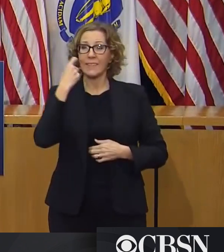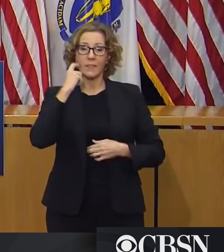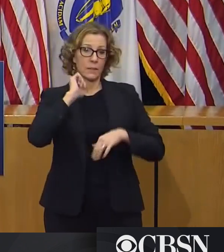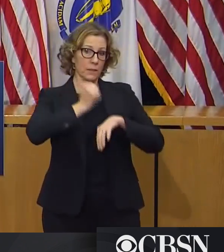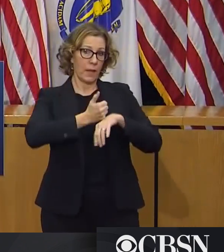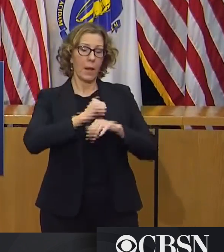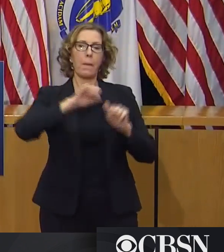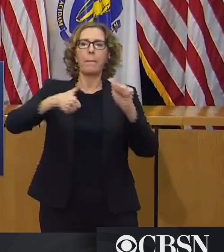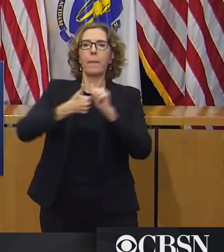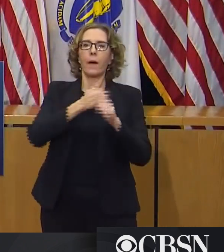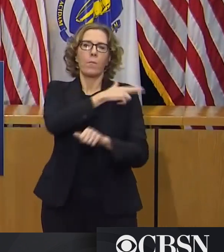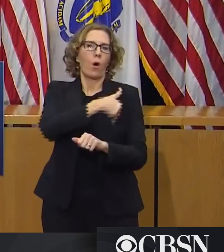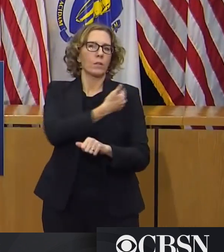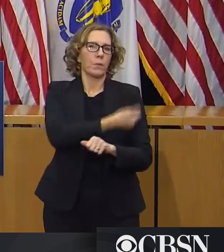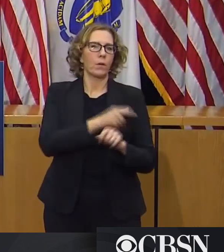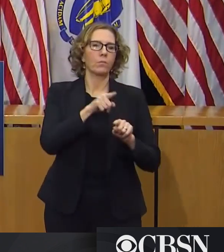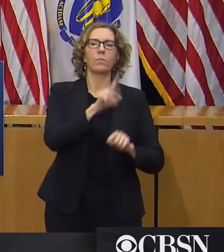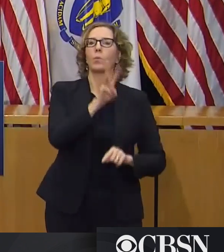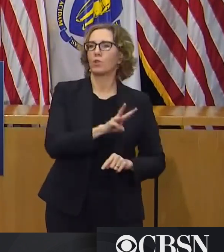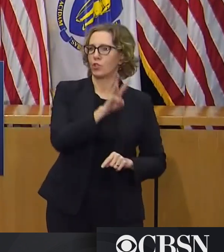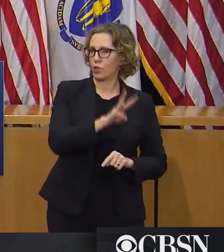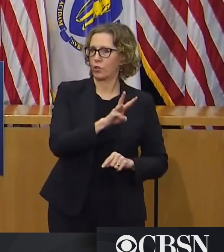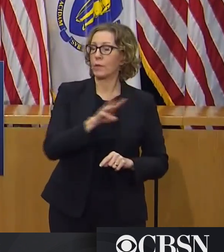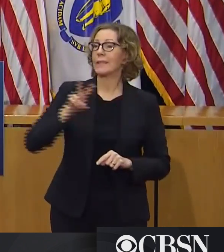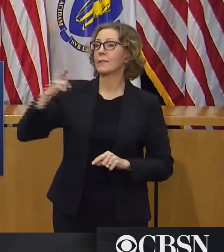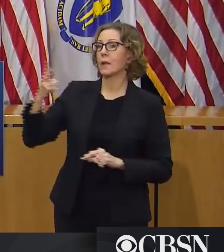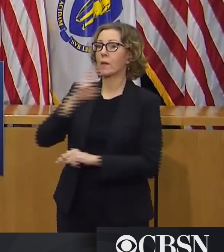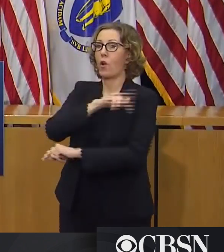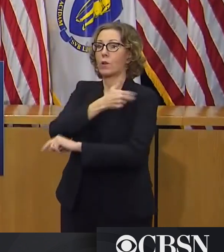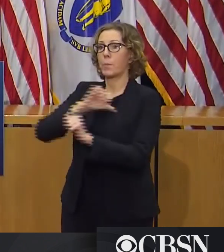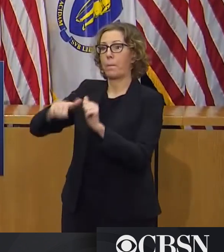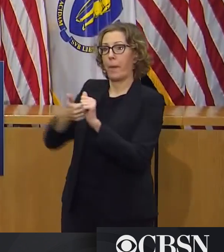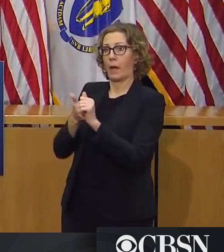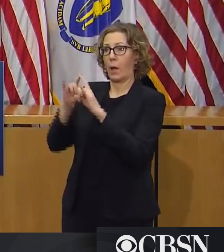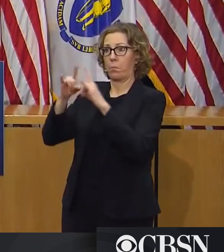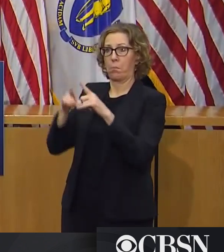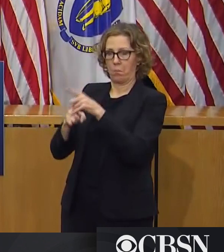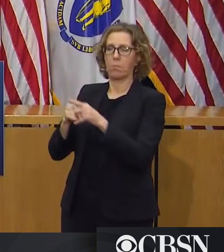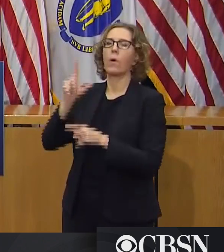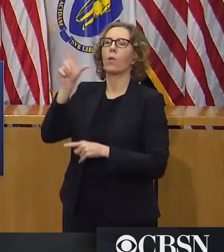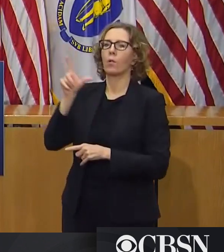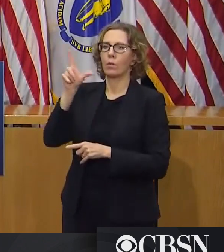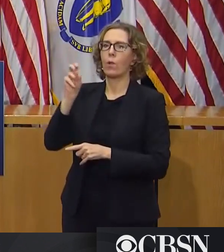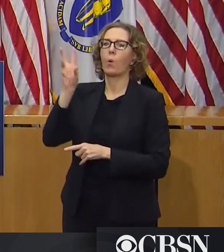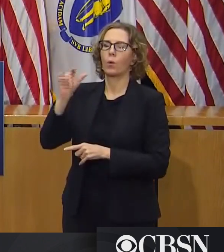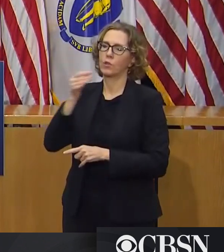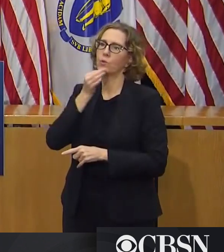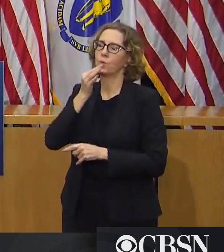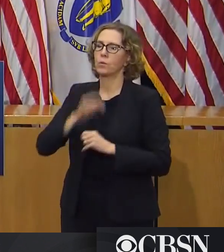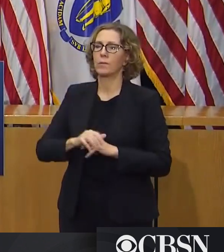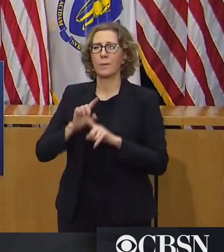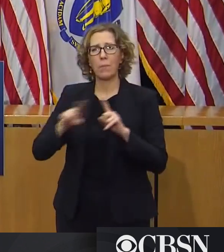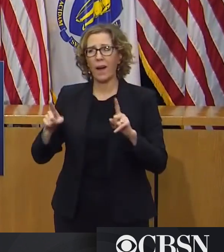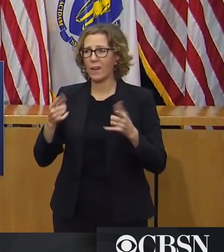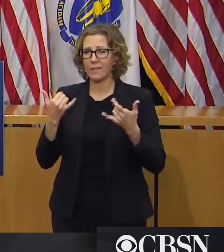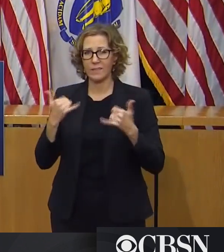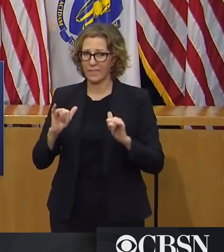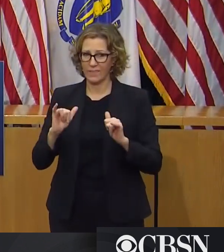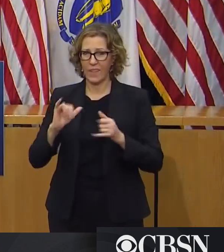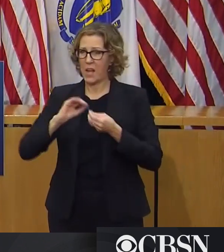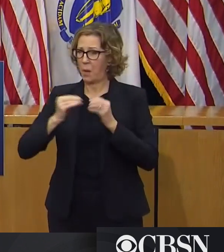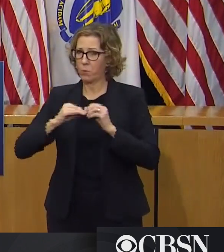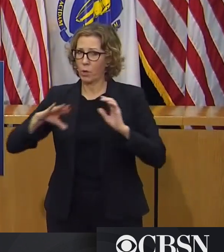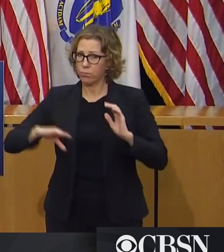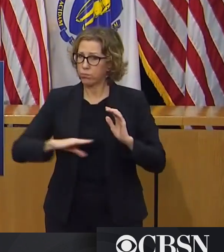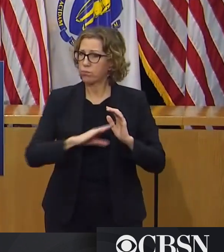on a second location in Lowell, but even with these additional resources we can't afford to continue to strain the hospital system at this